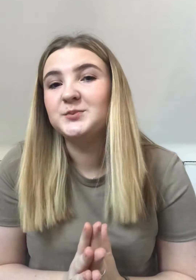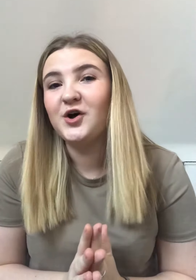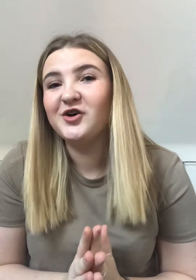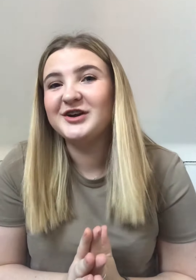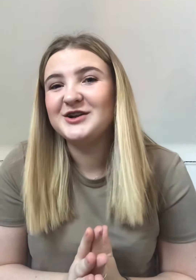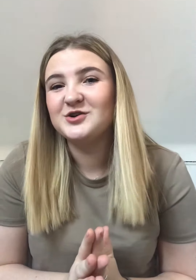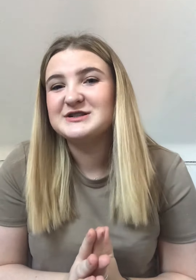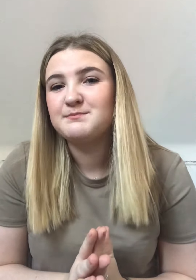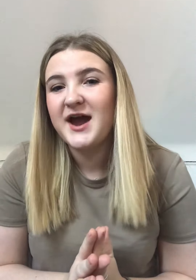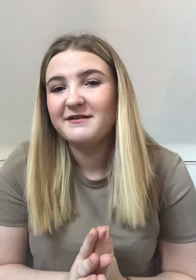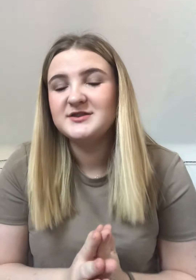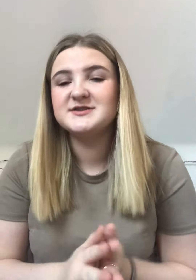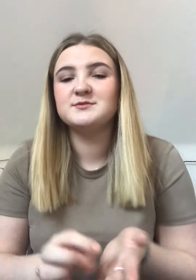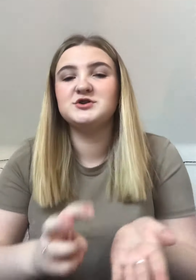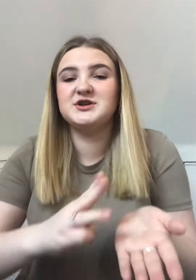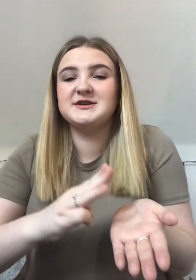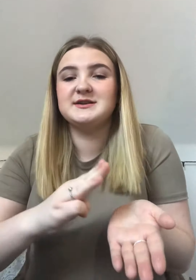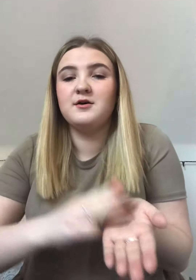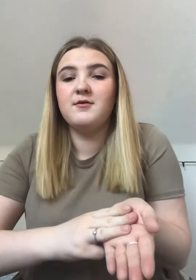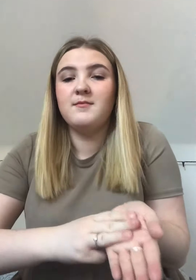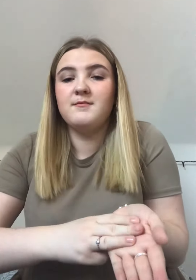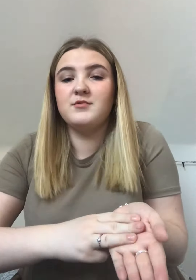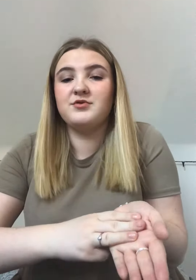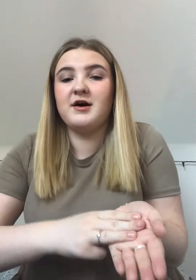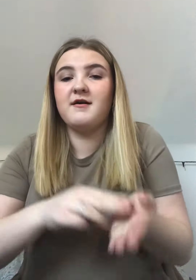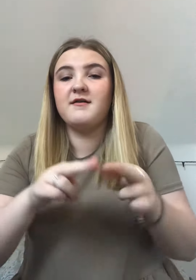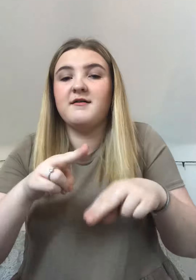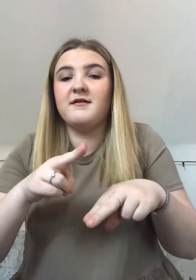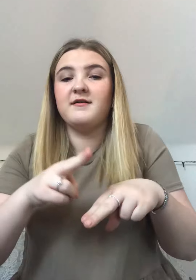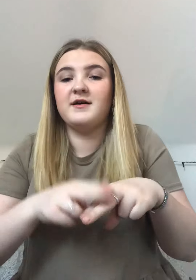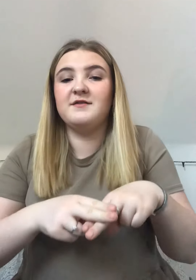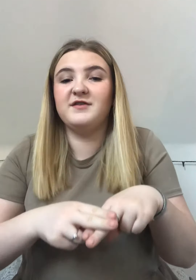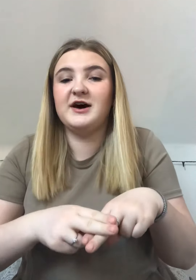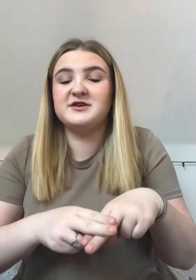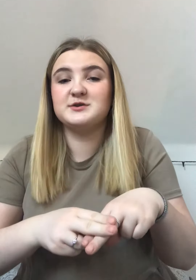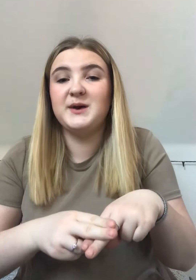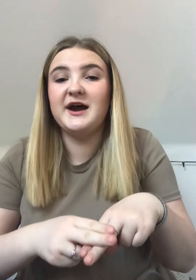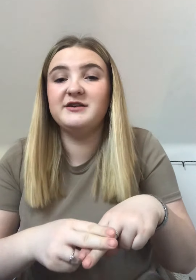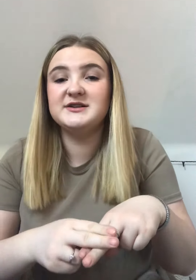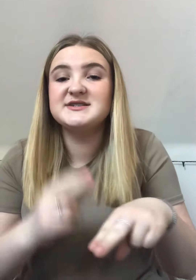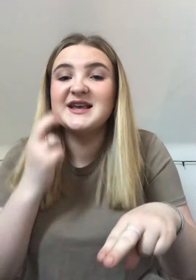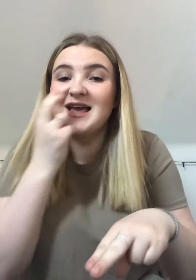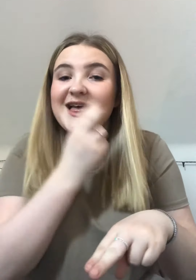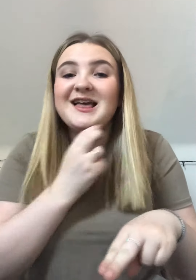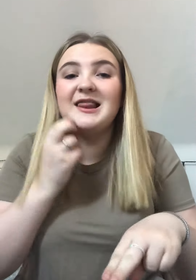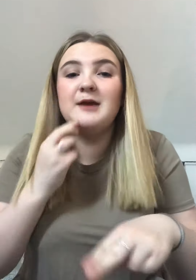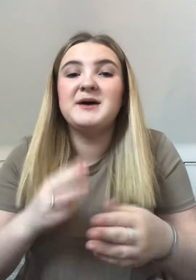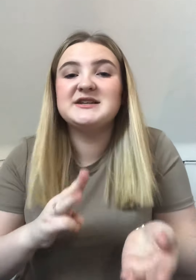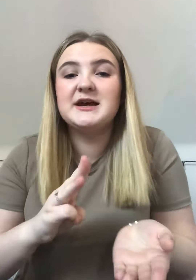already know is parents which is mother and father so parents lip pattern